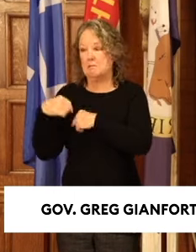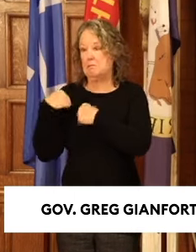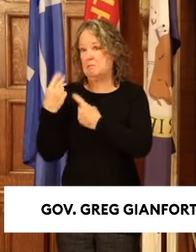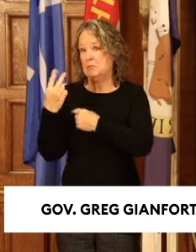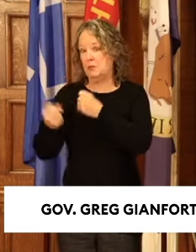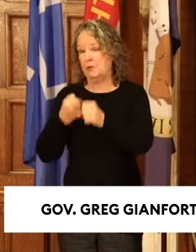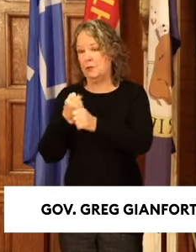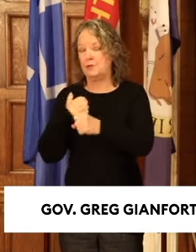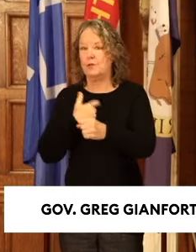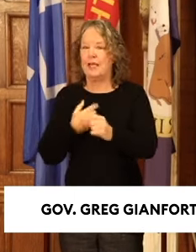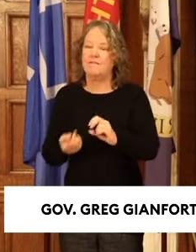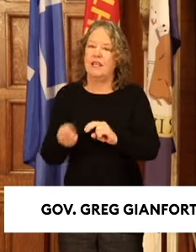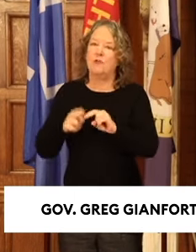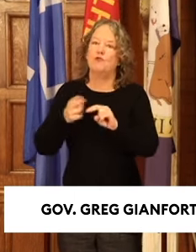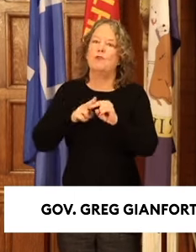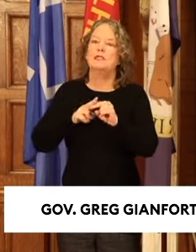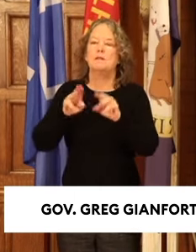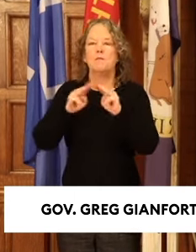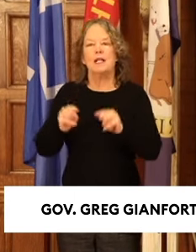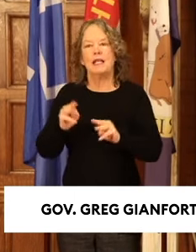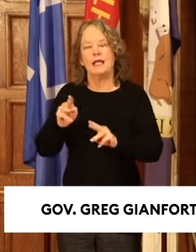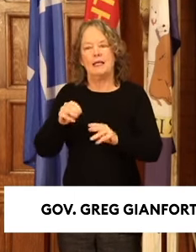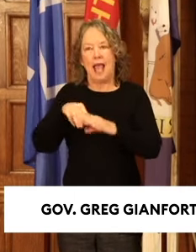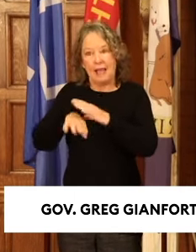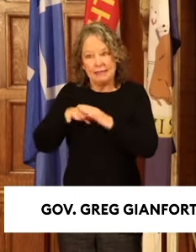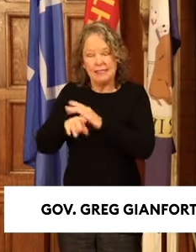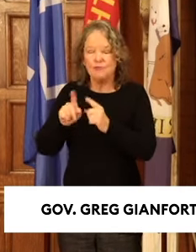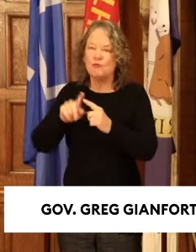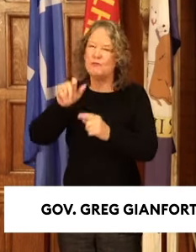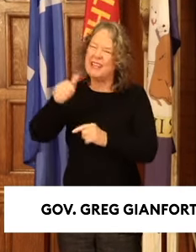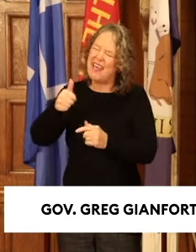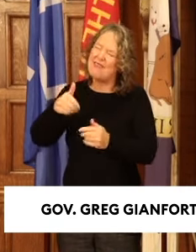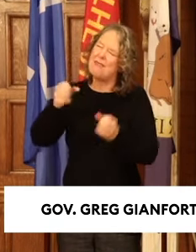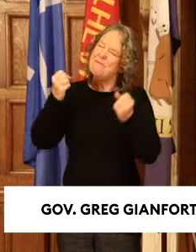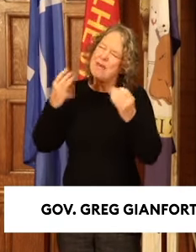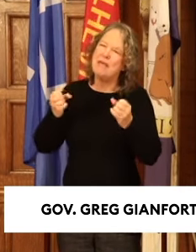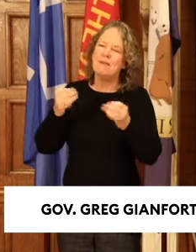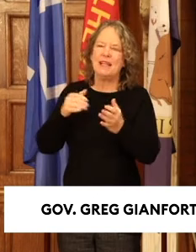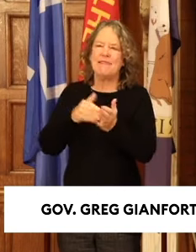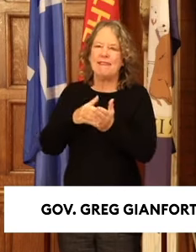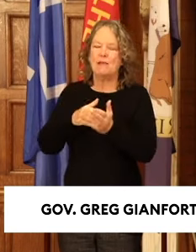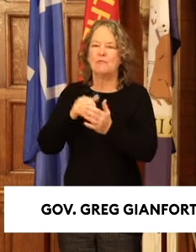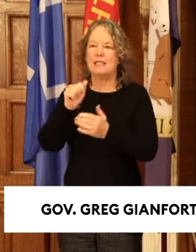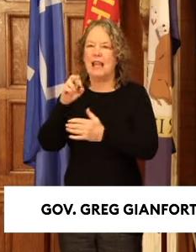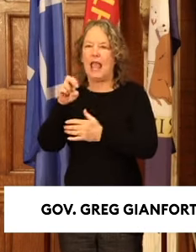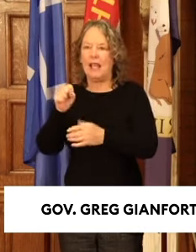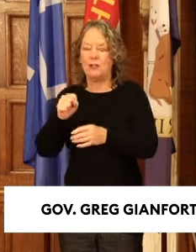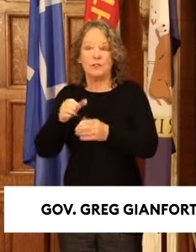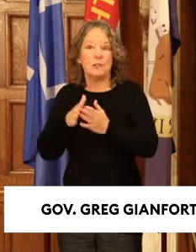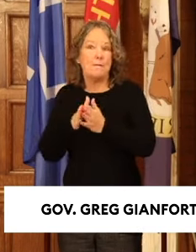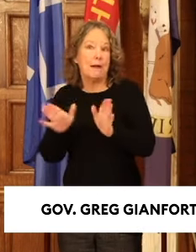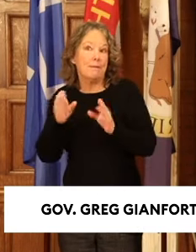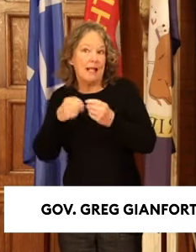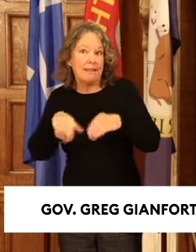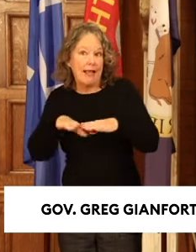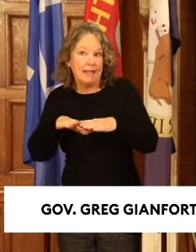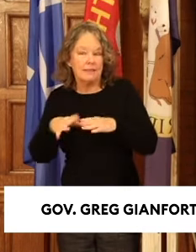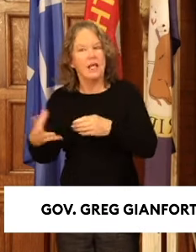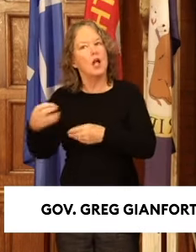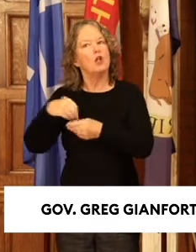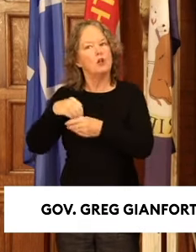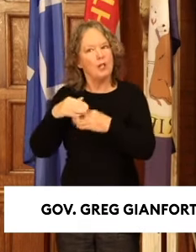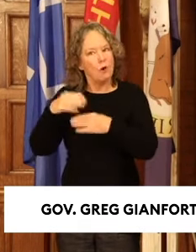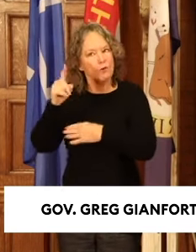Montana's access to tens of thousands of acres of public lands. That includes over 100